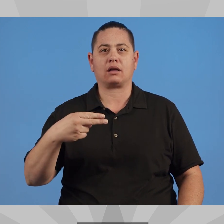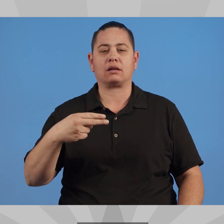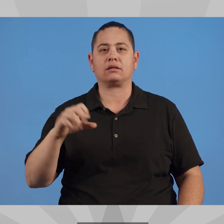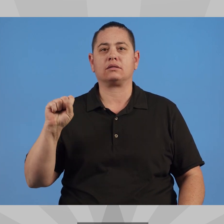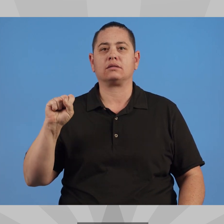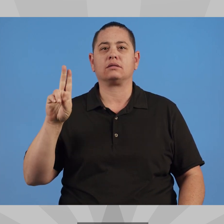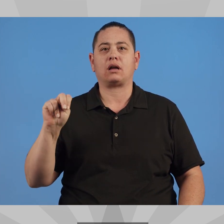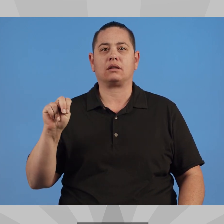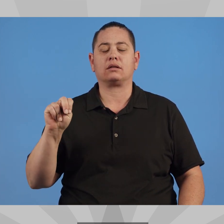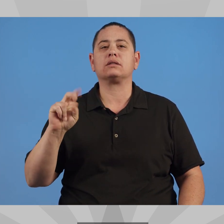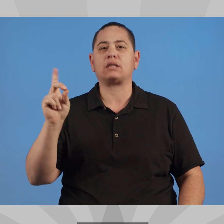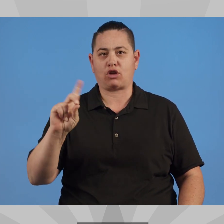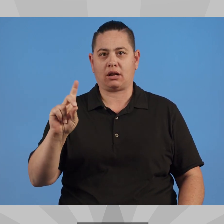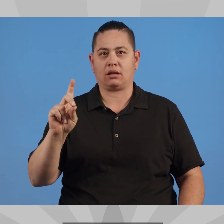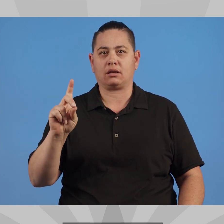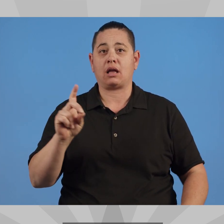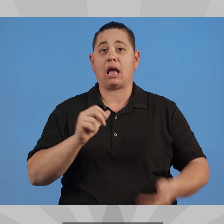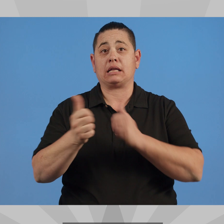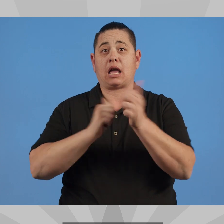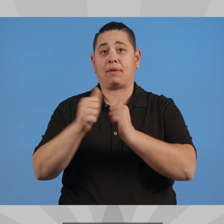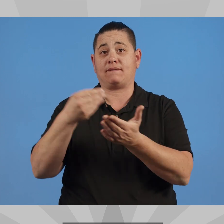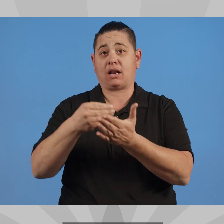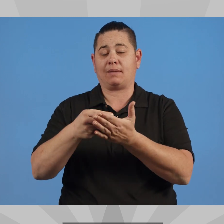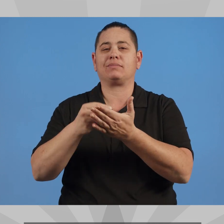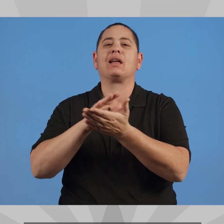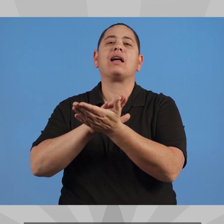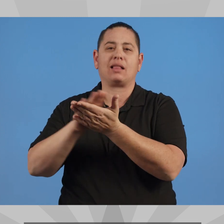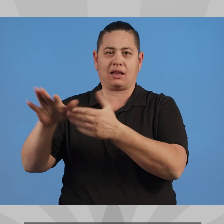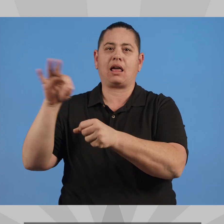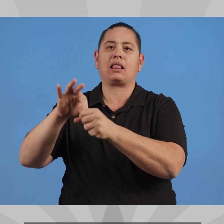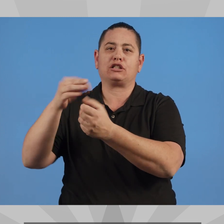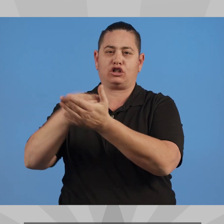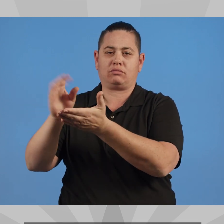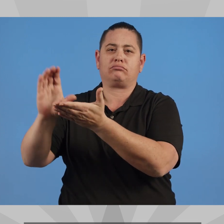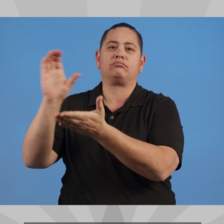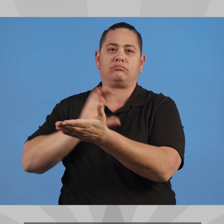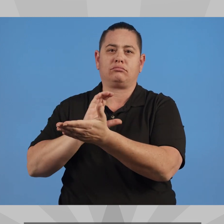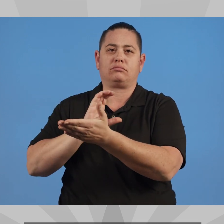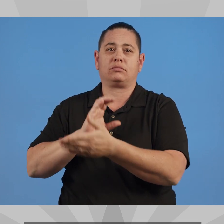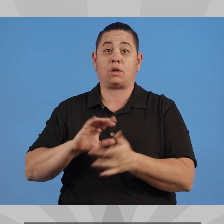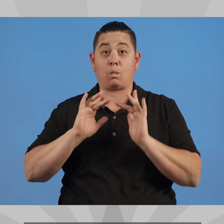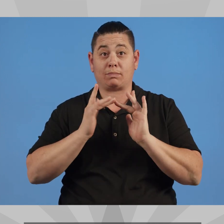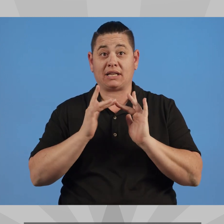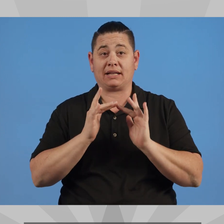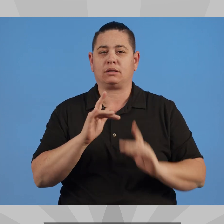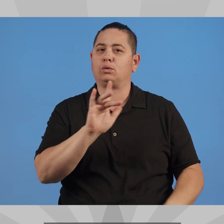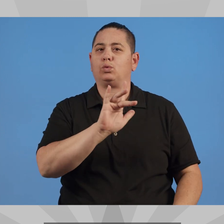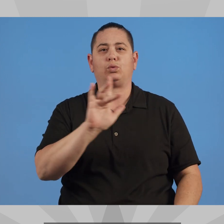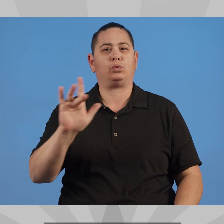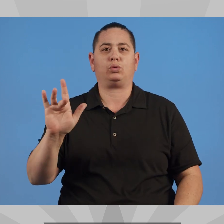Lisa Sun Party Democratic Campaign Funding Participating